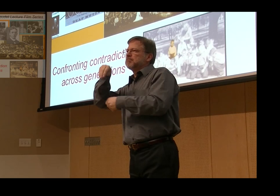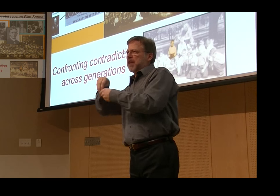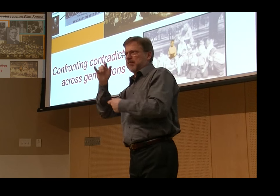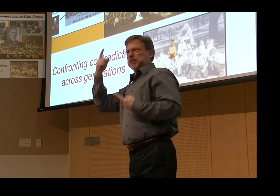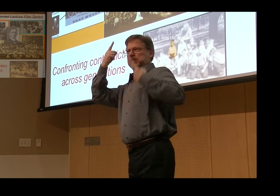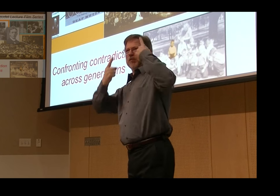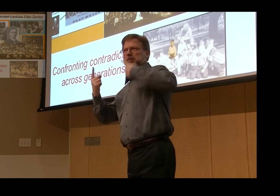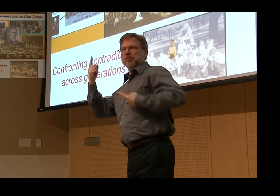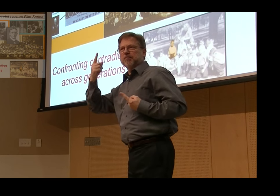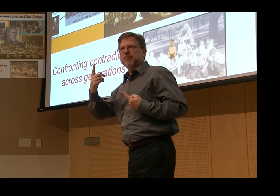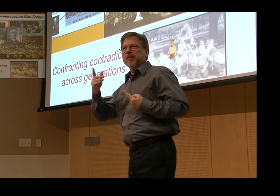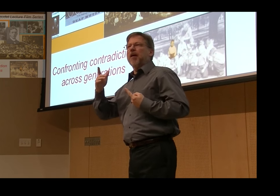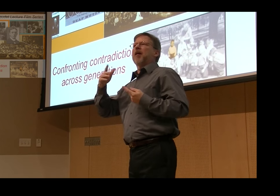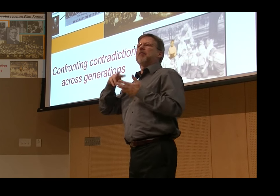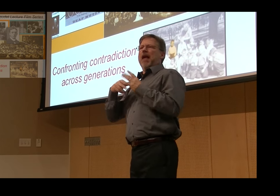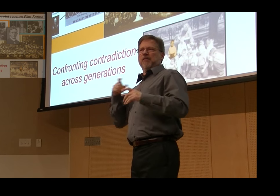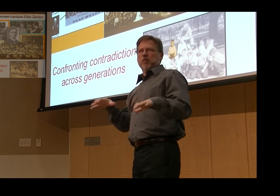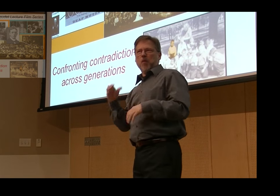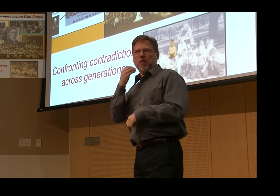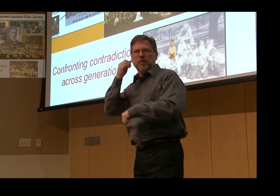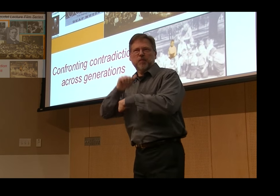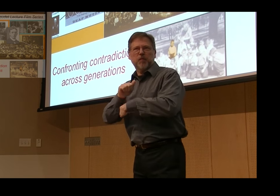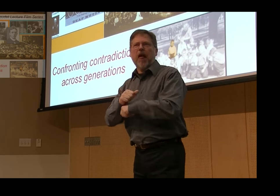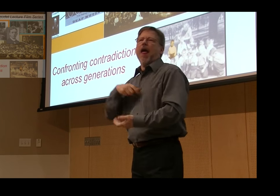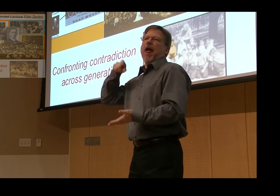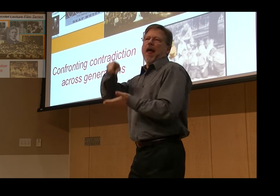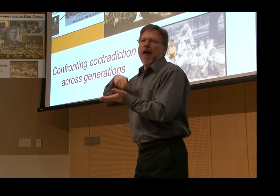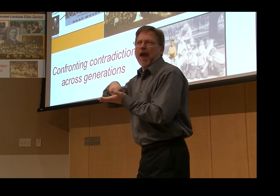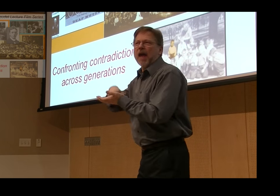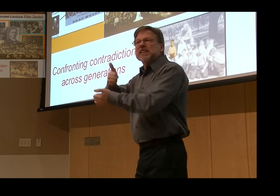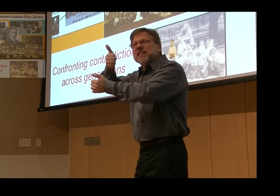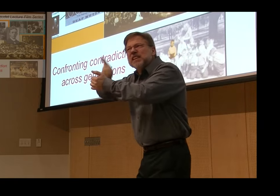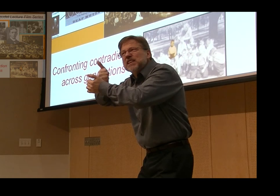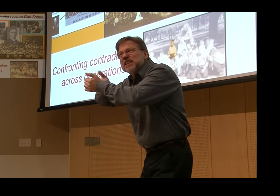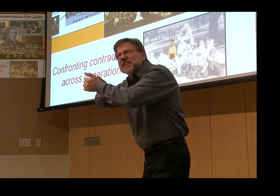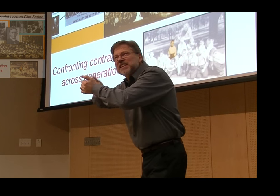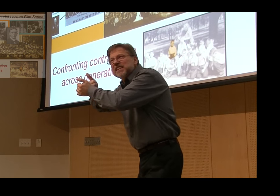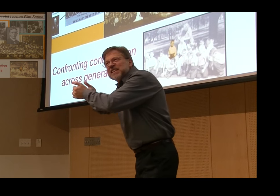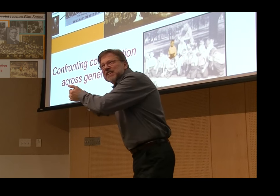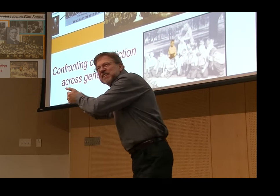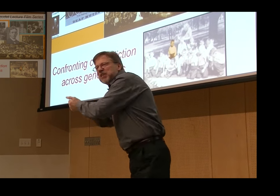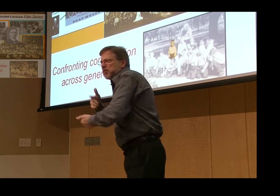for posterity. There were many factors that they took into consideration